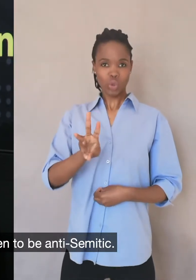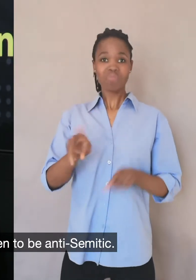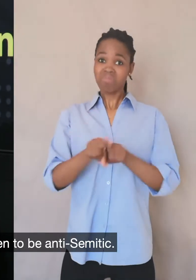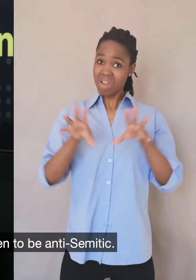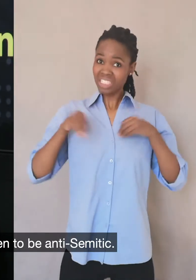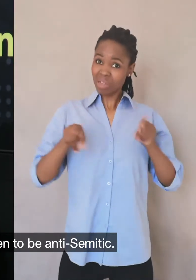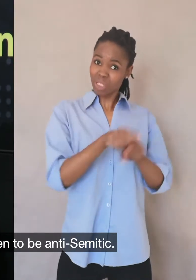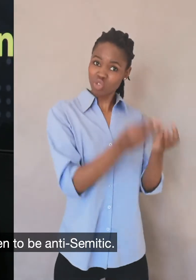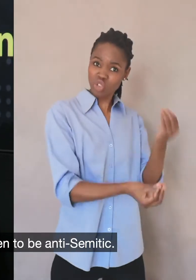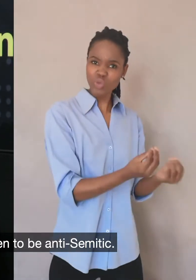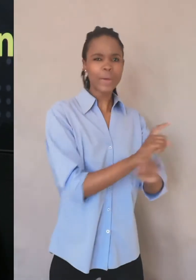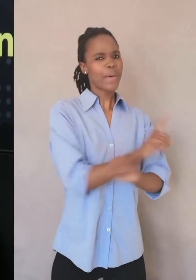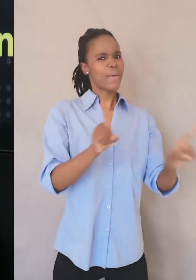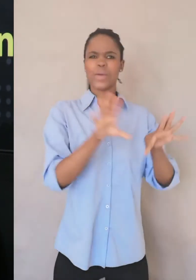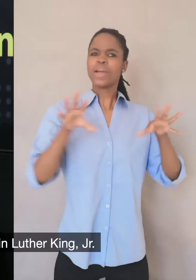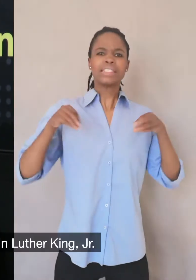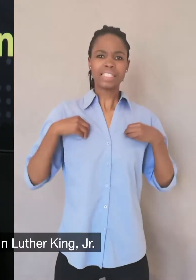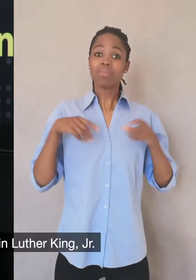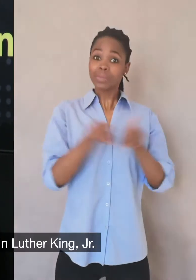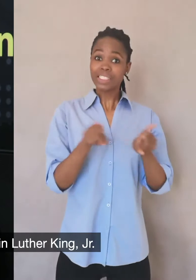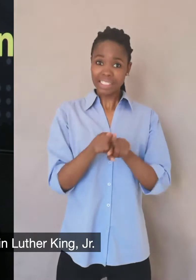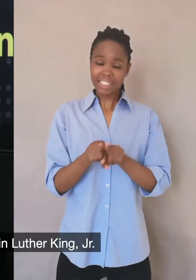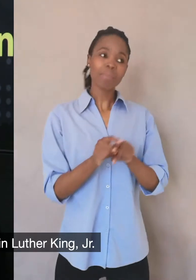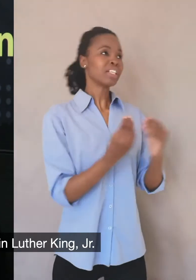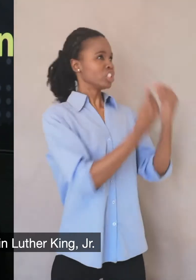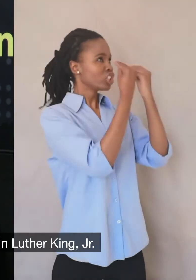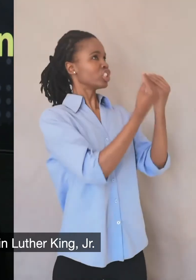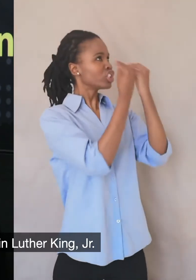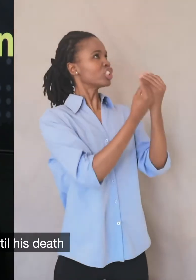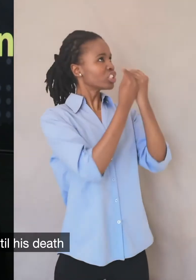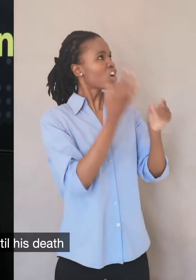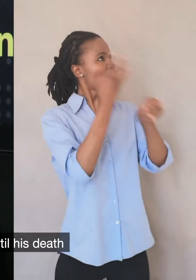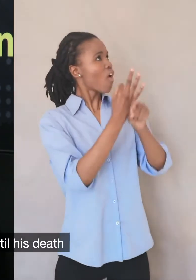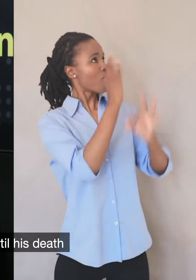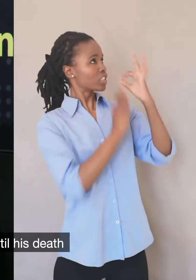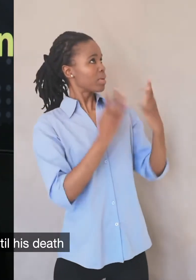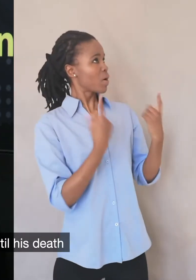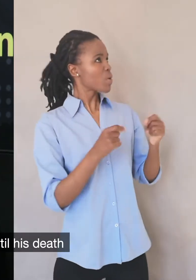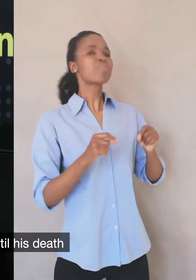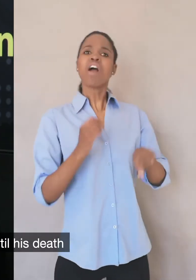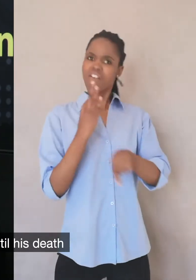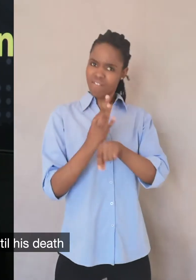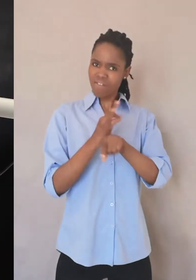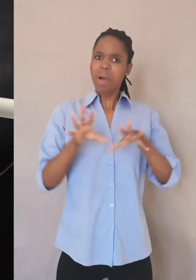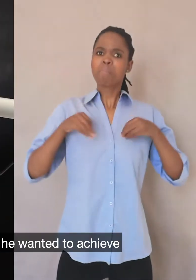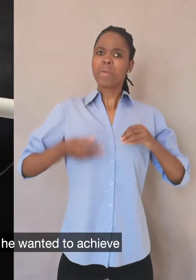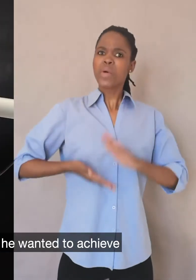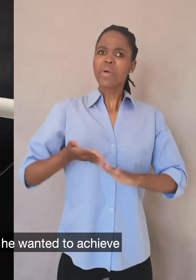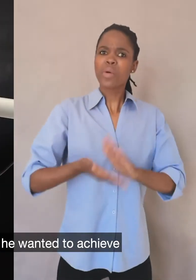children to be anti-Semitic. And it was interesting that Martin Luther King Jr. maintained that position until his death. And it was an